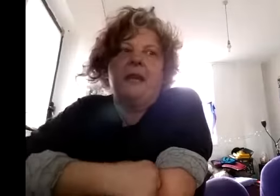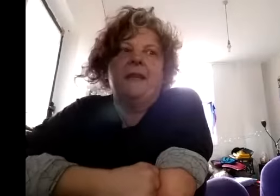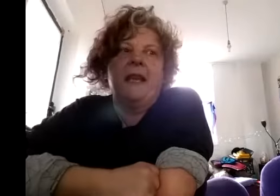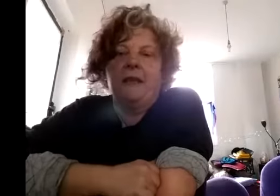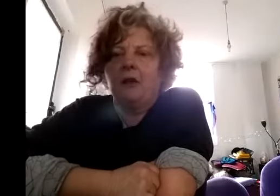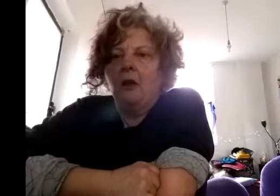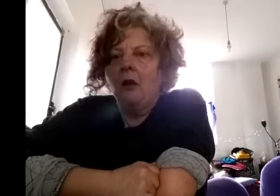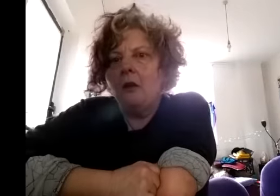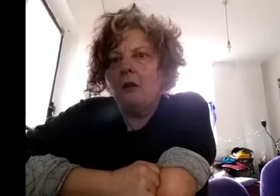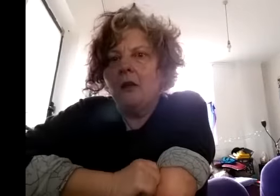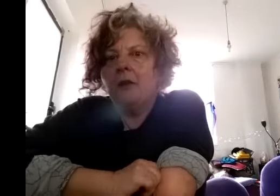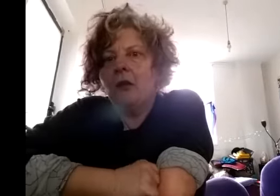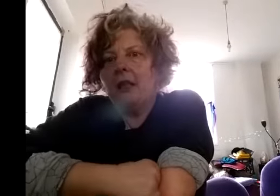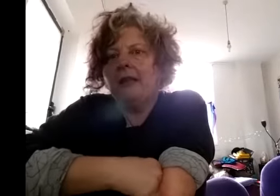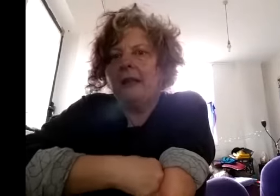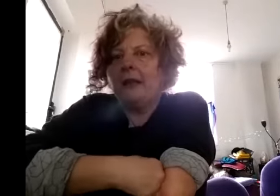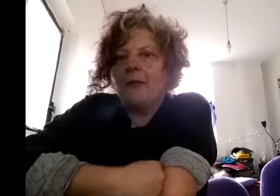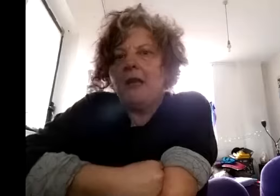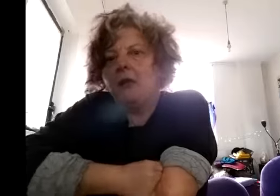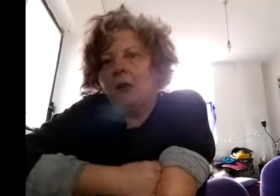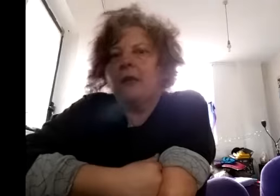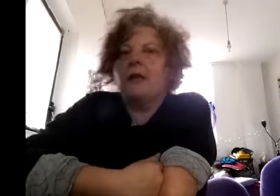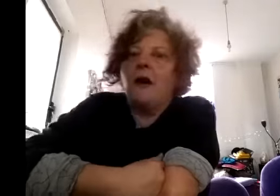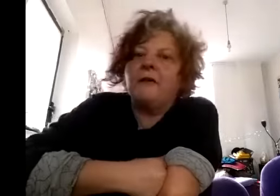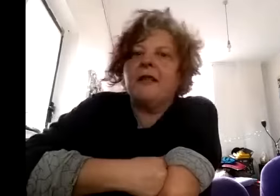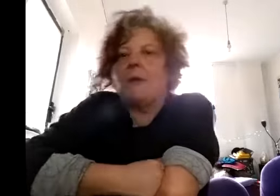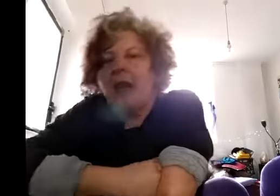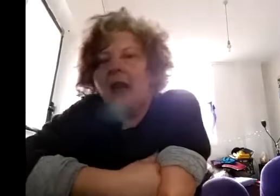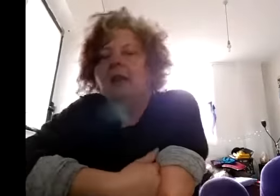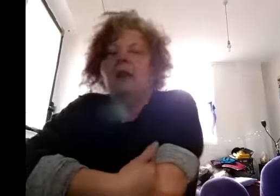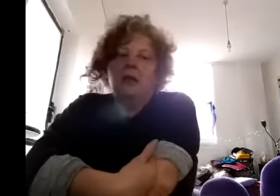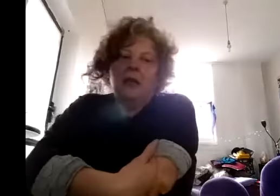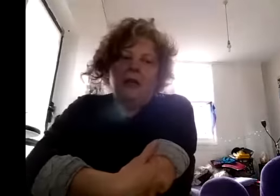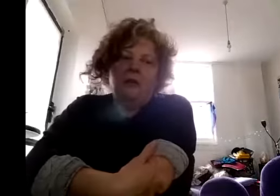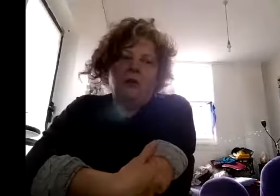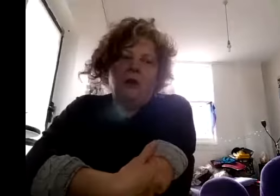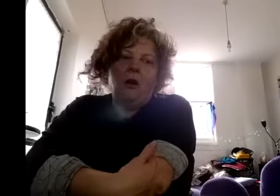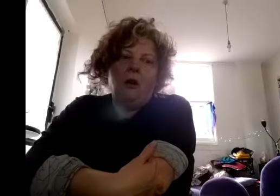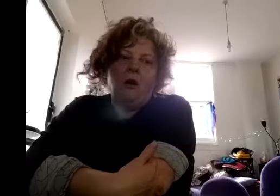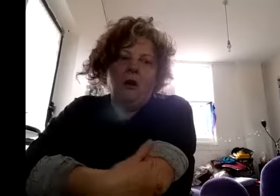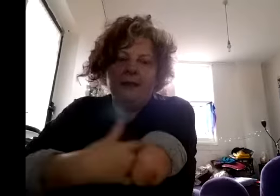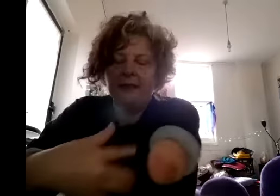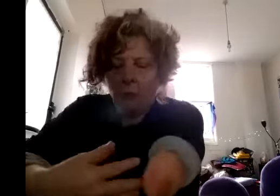said oh i don't know how you can get up there you know i'd really love to get up there and i said well